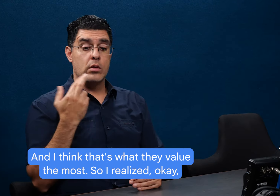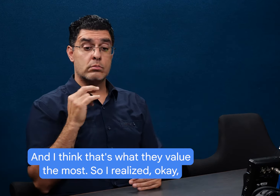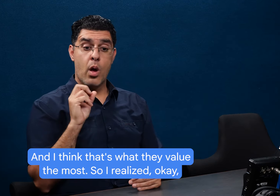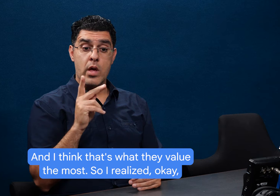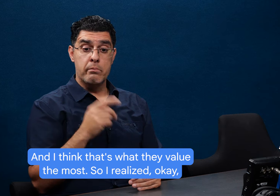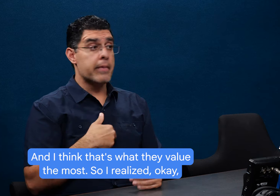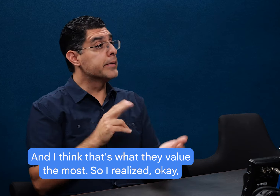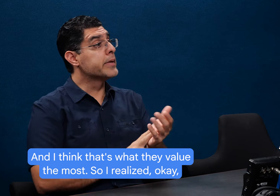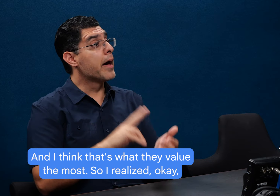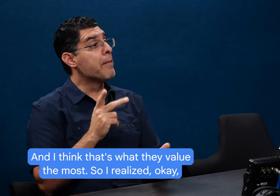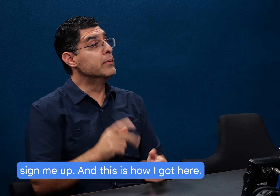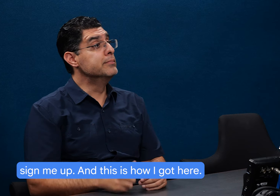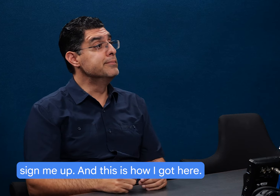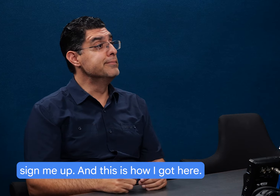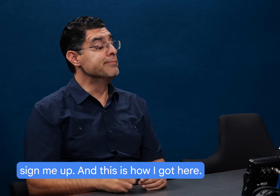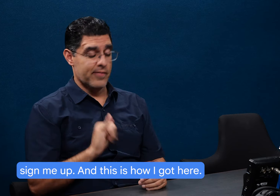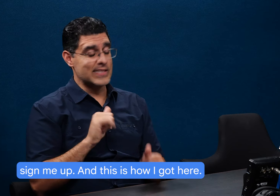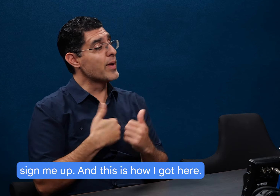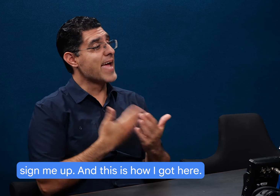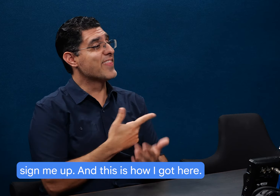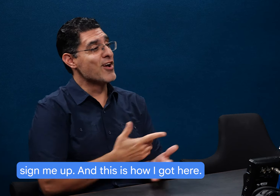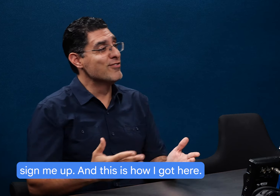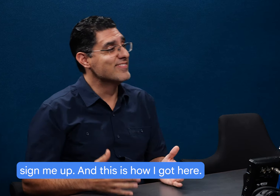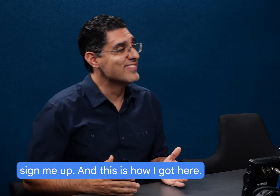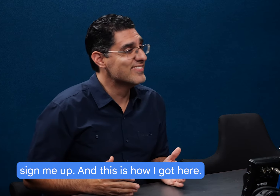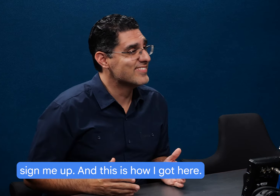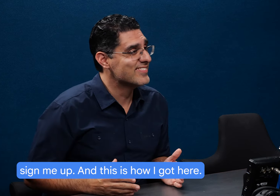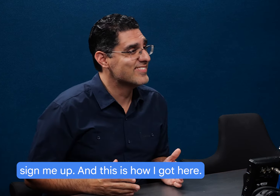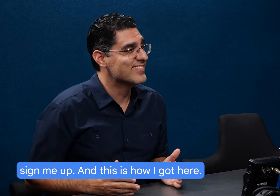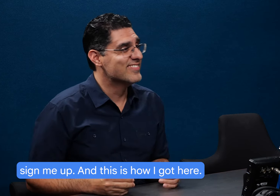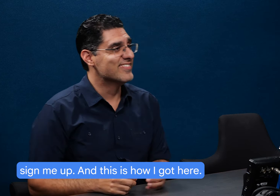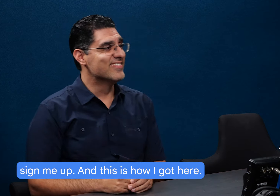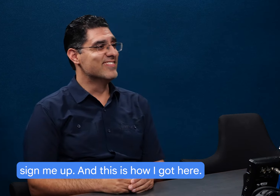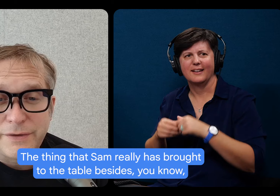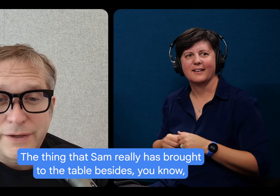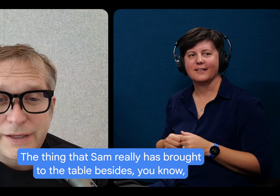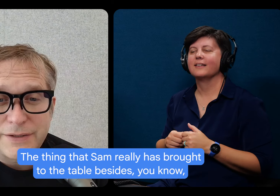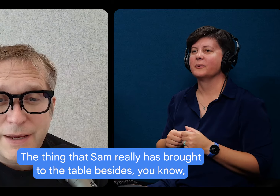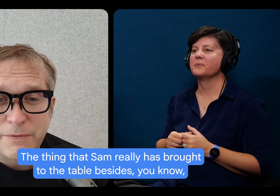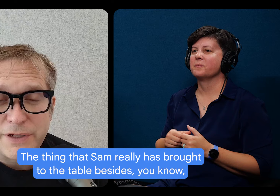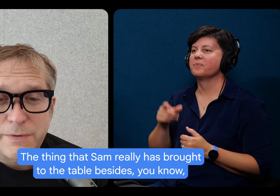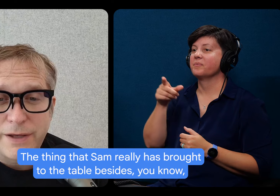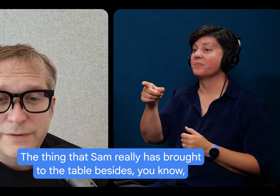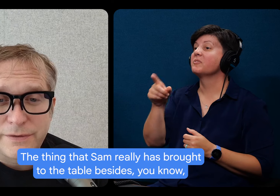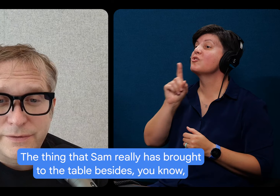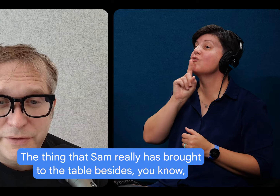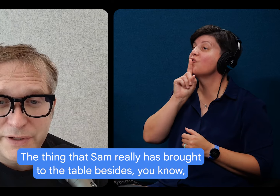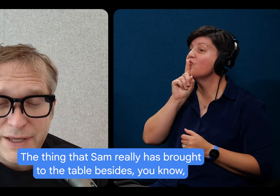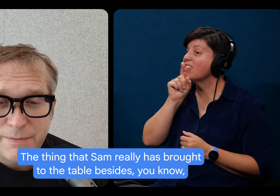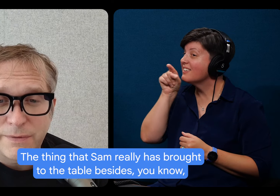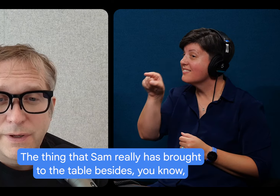So I realized, okay, sign me up. And, uh, this is how I got here. The thing that Sam really has brought